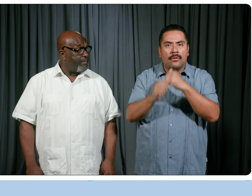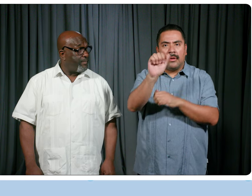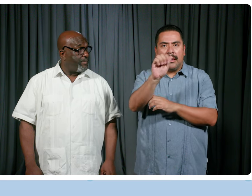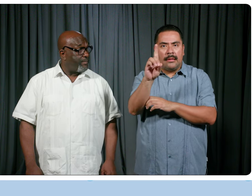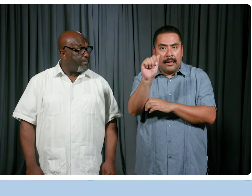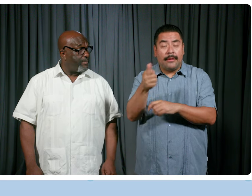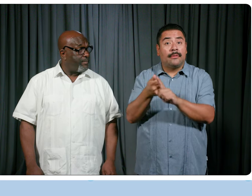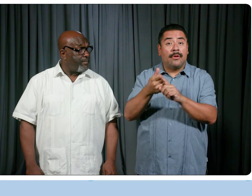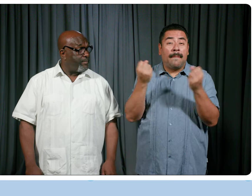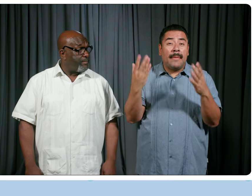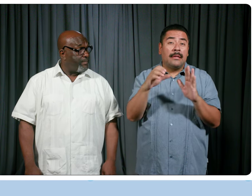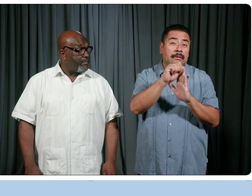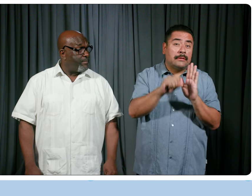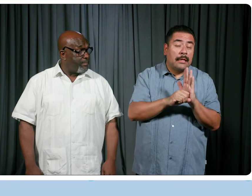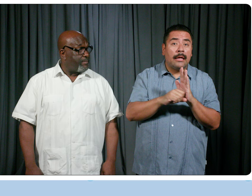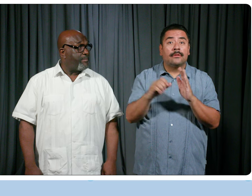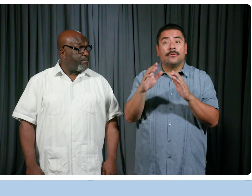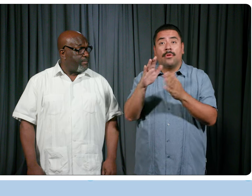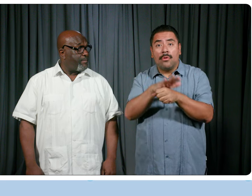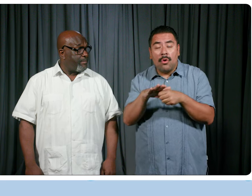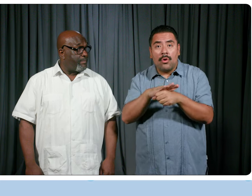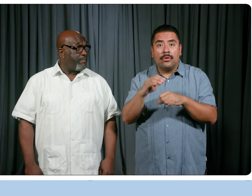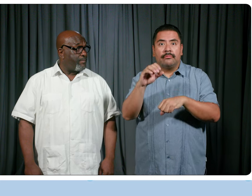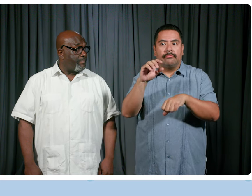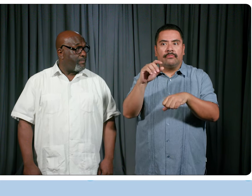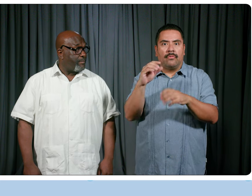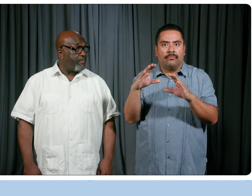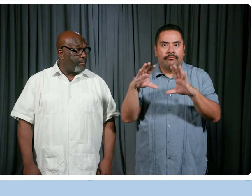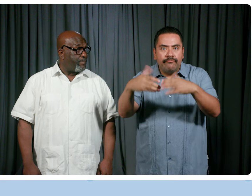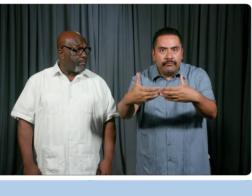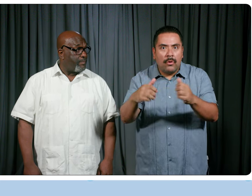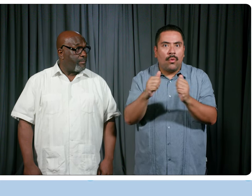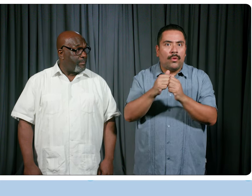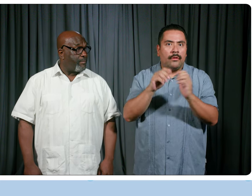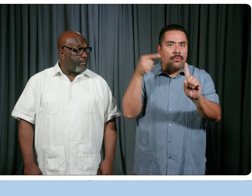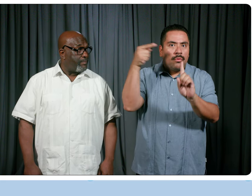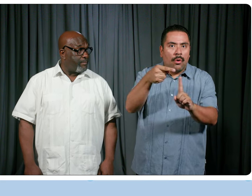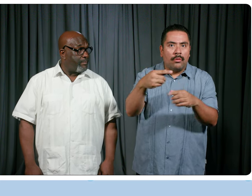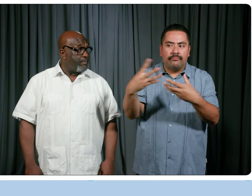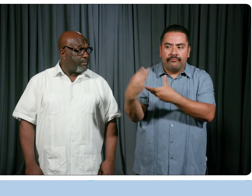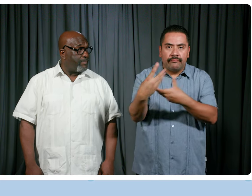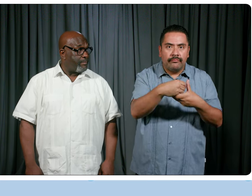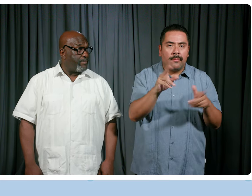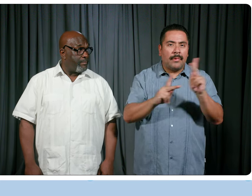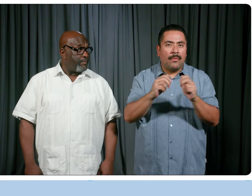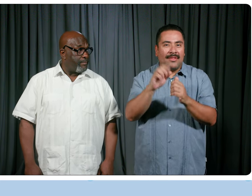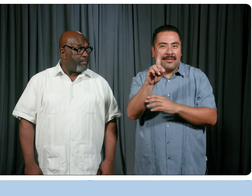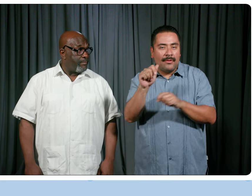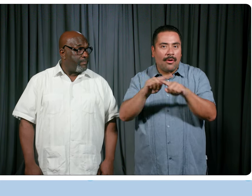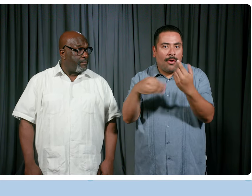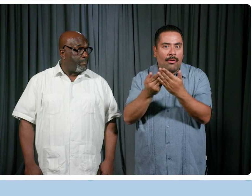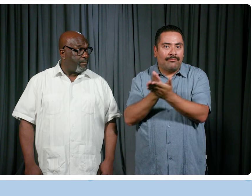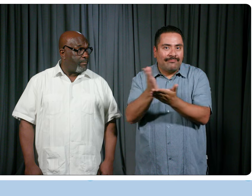has served on several state and local task forces and committees related to disability policy with the goal of furthering the inclusion of people with disabilities in